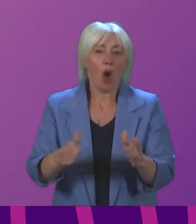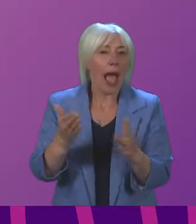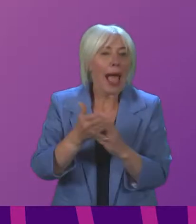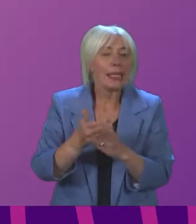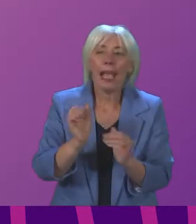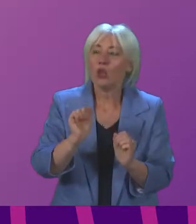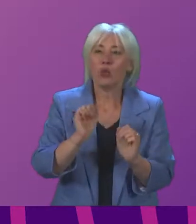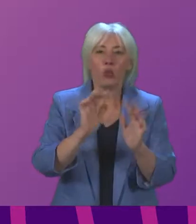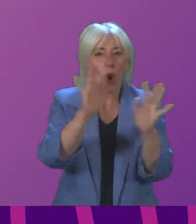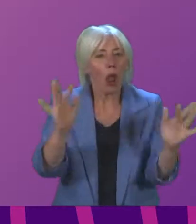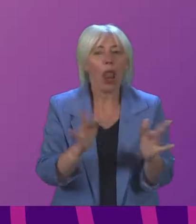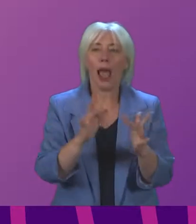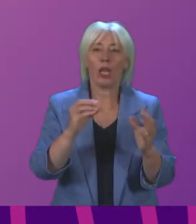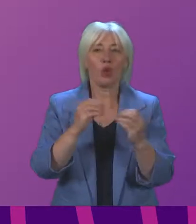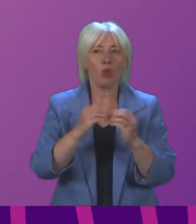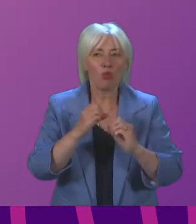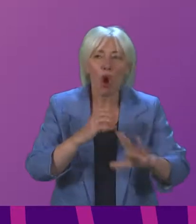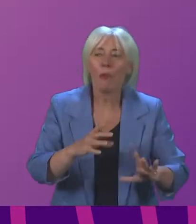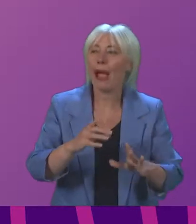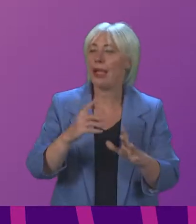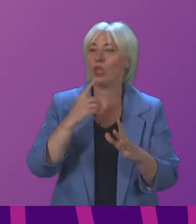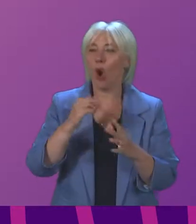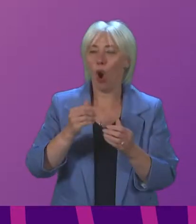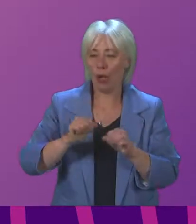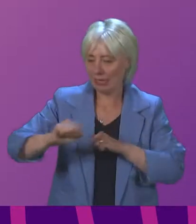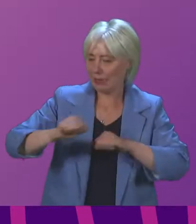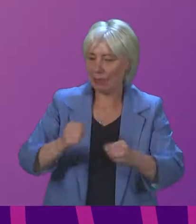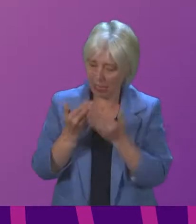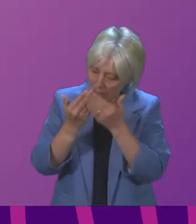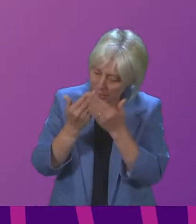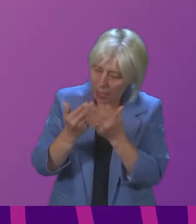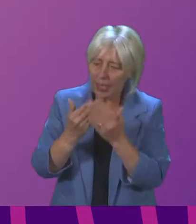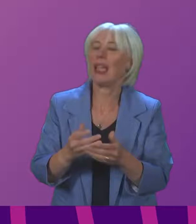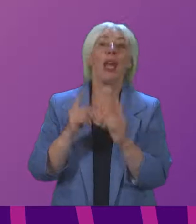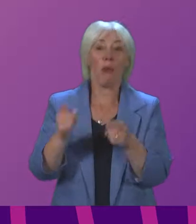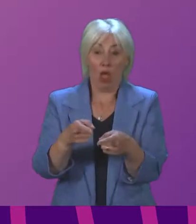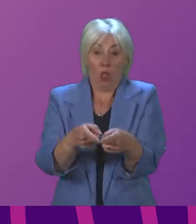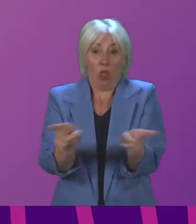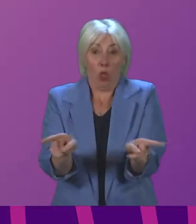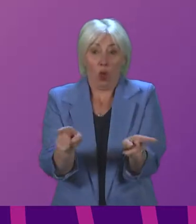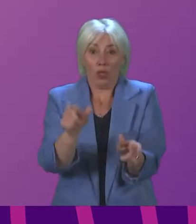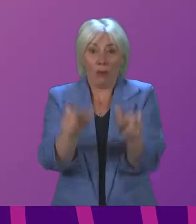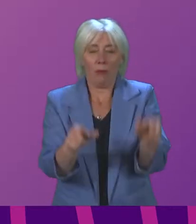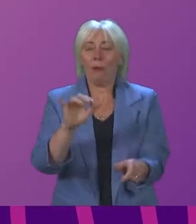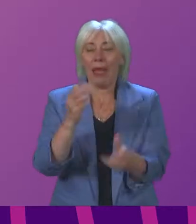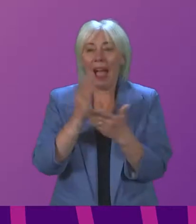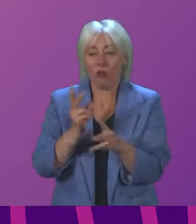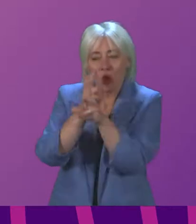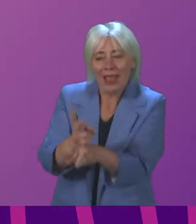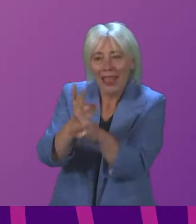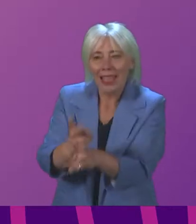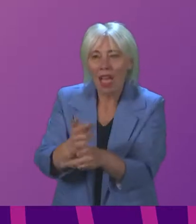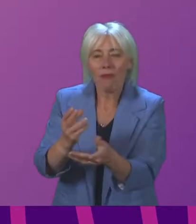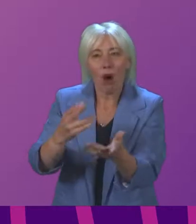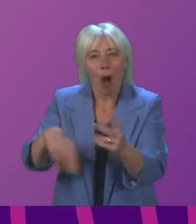devices and broadband, to suitable study space, and the ones more likely to have caring responsibilities. Which is